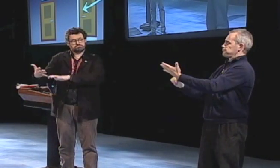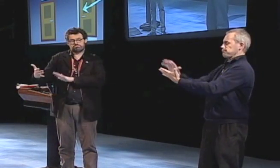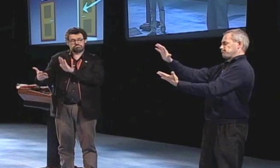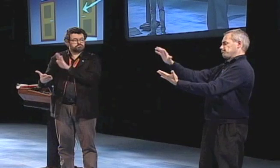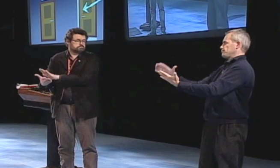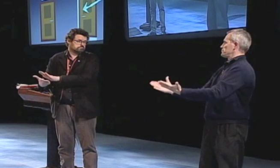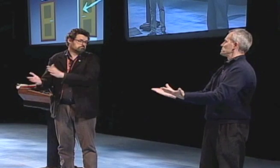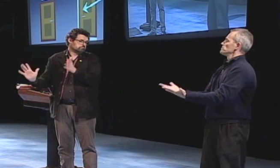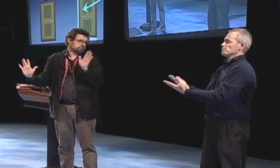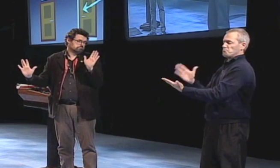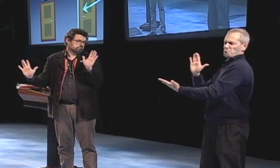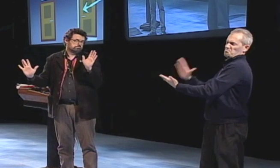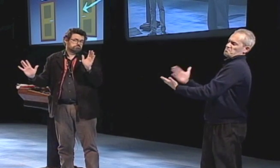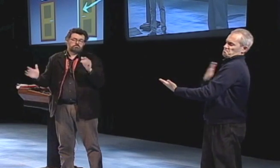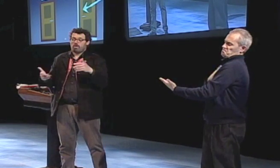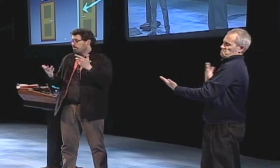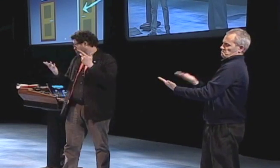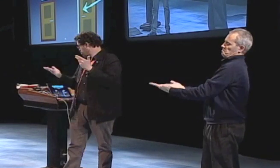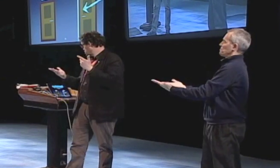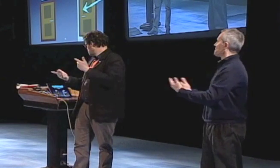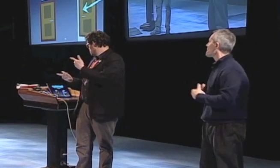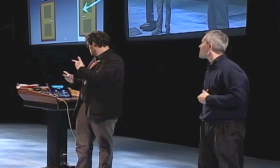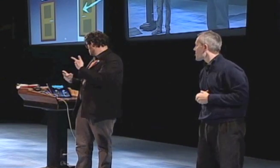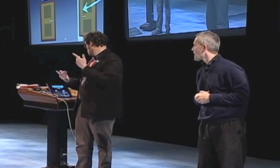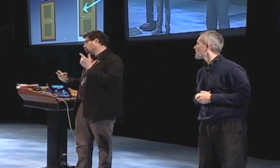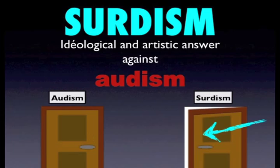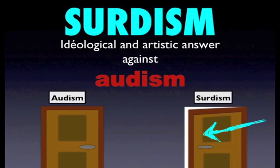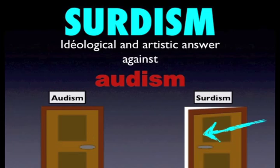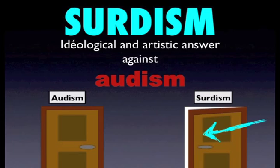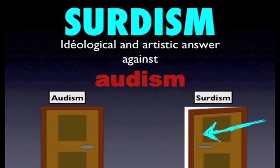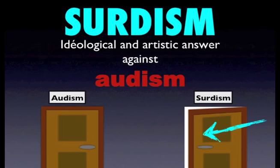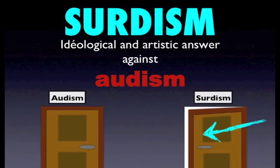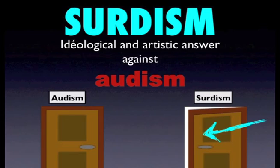and there has been much writing about those two concepts